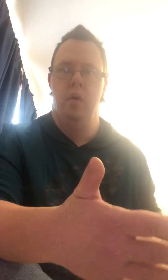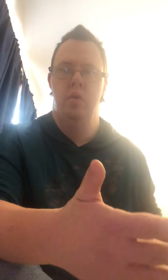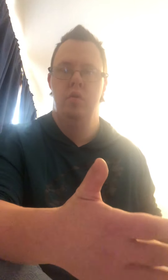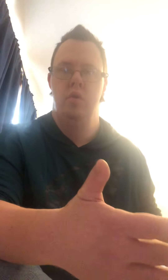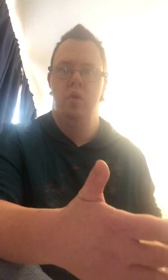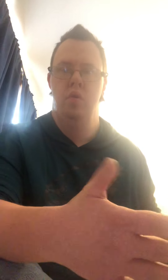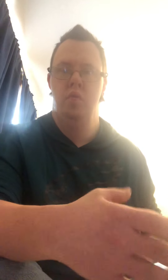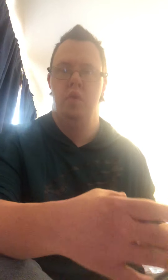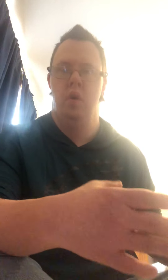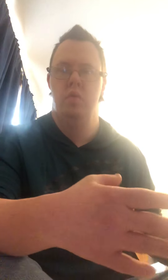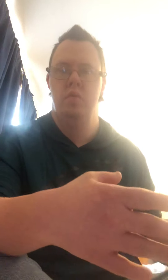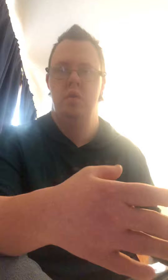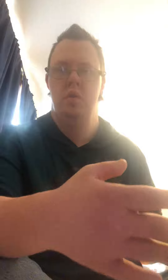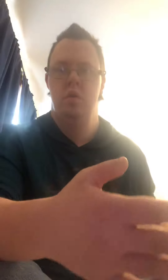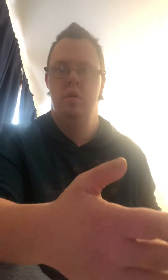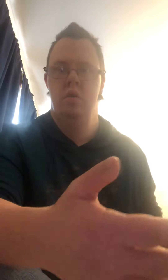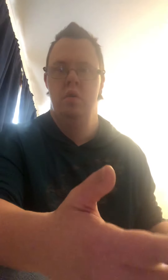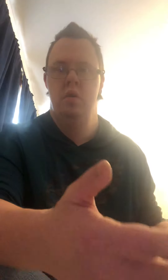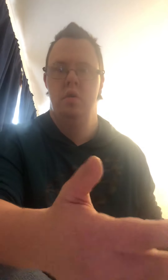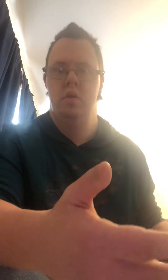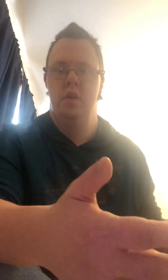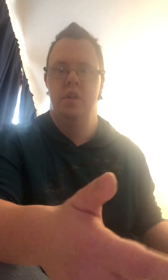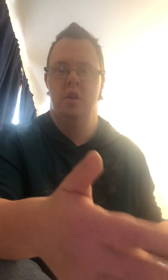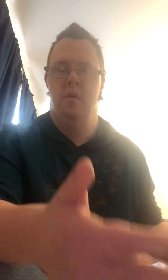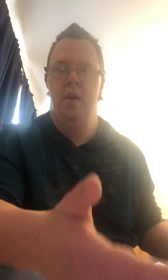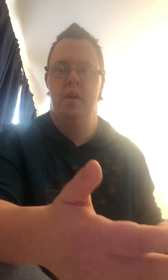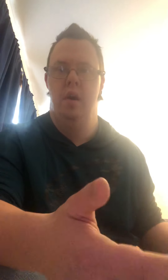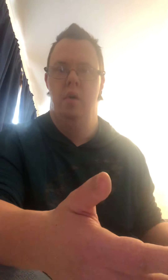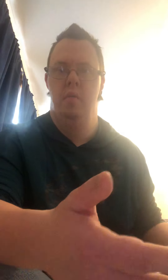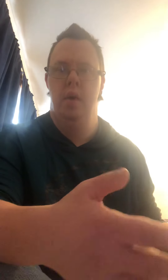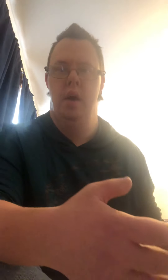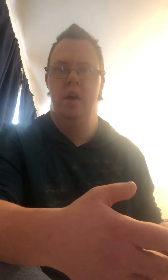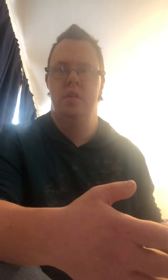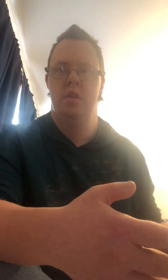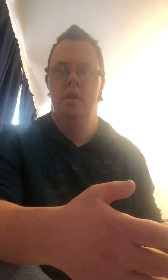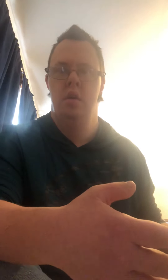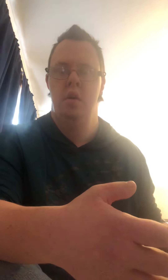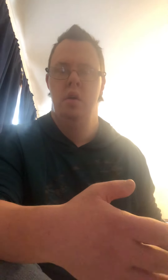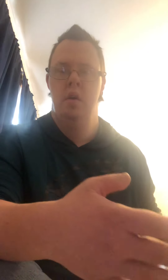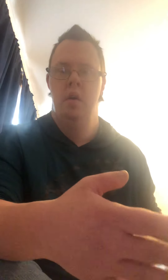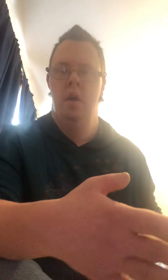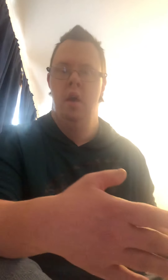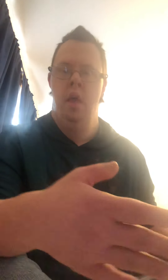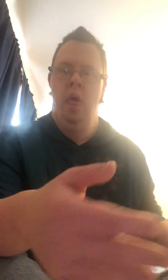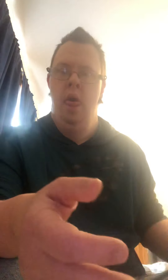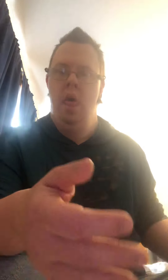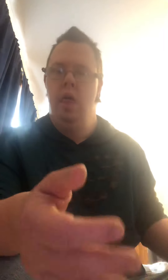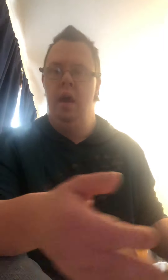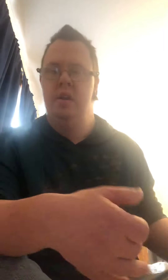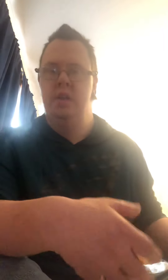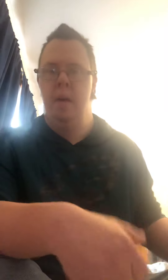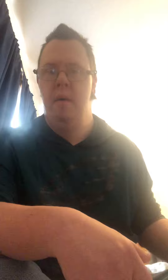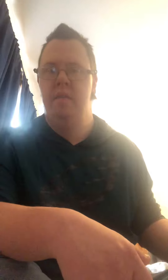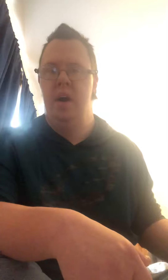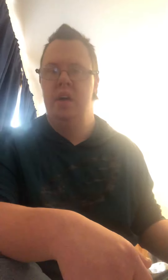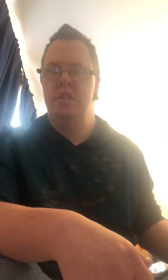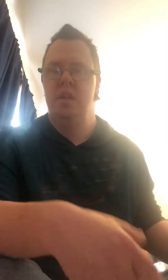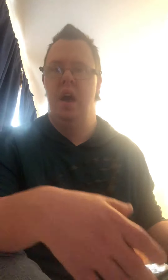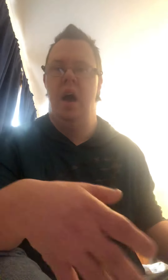who don't disagree to because like some of us got